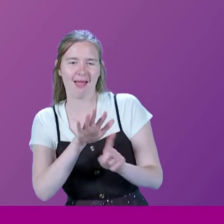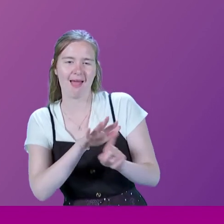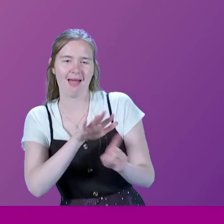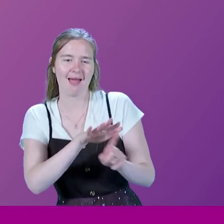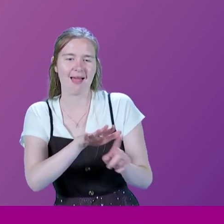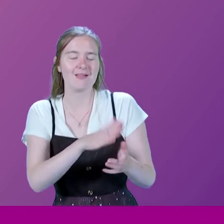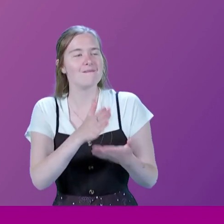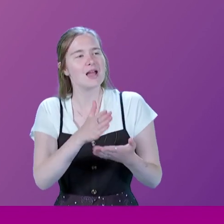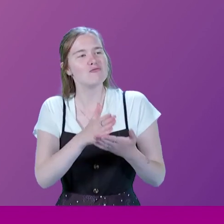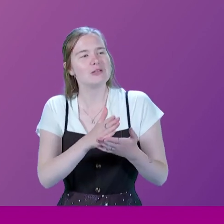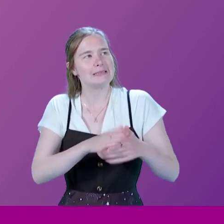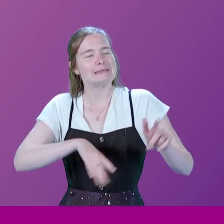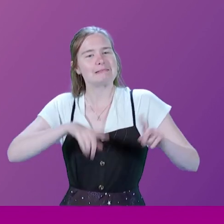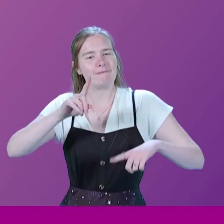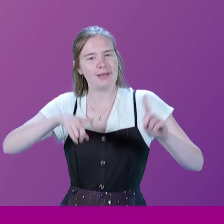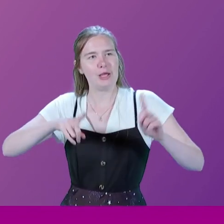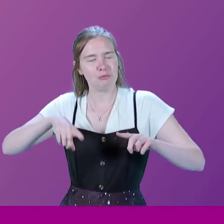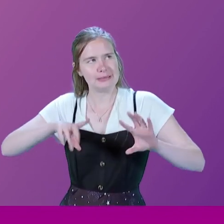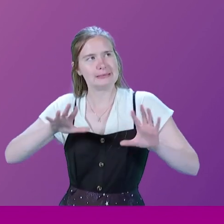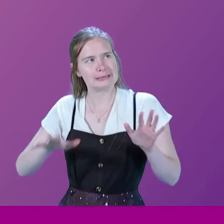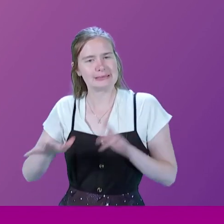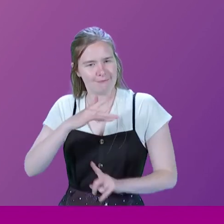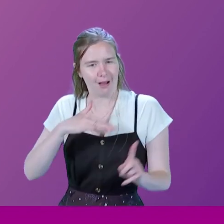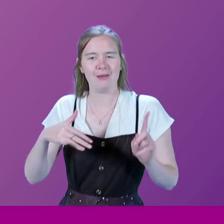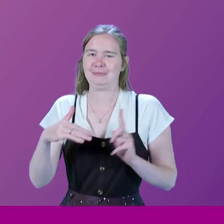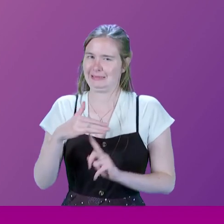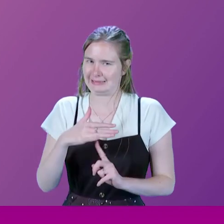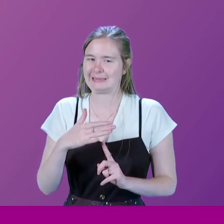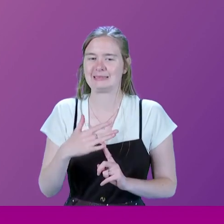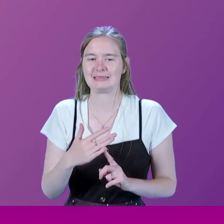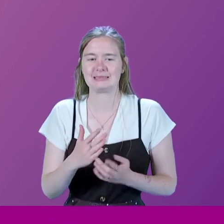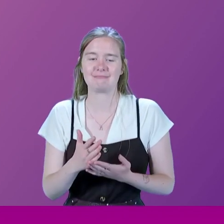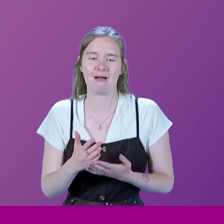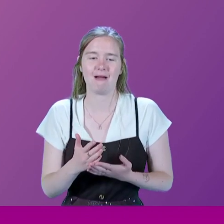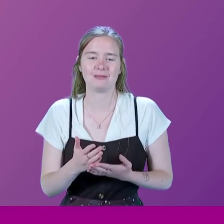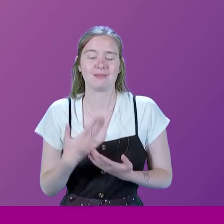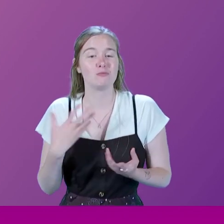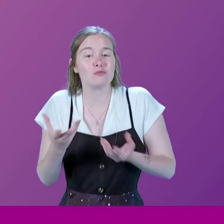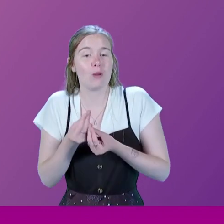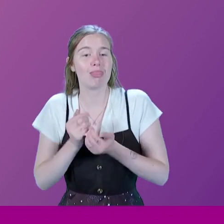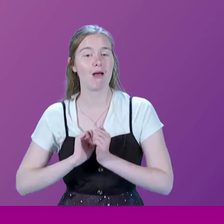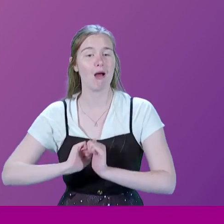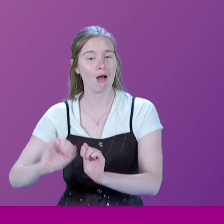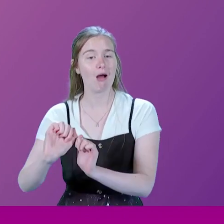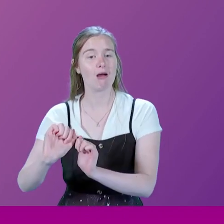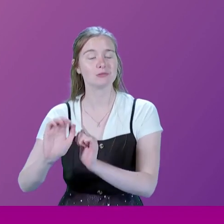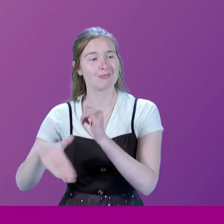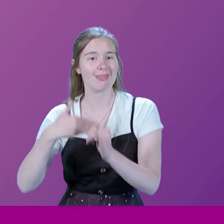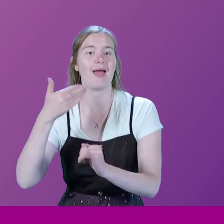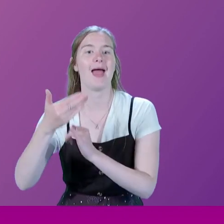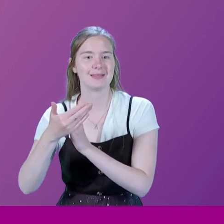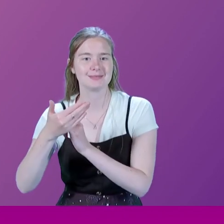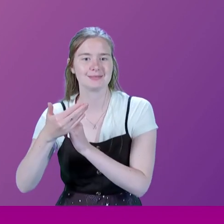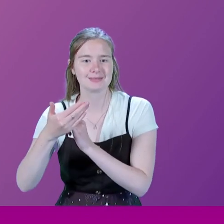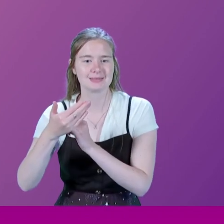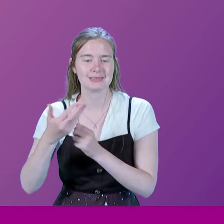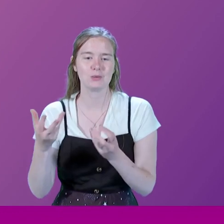very varied sort of thing. But I was with her to the end. I